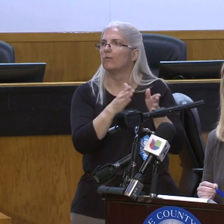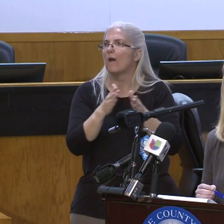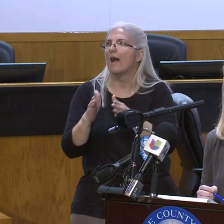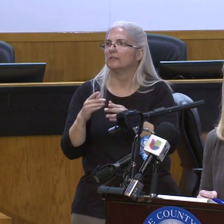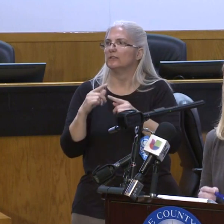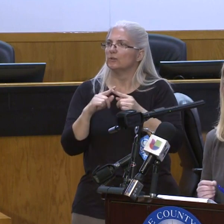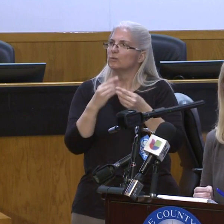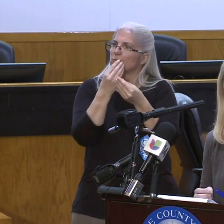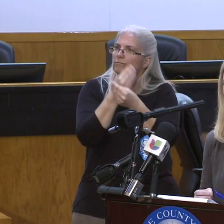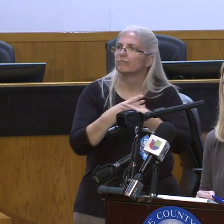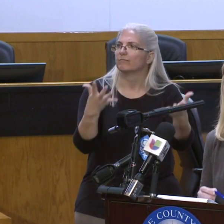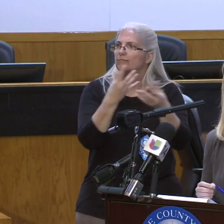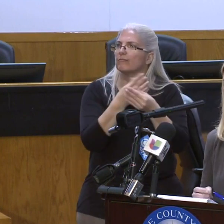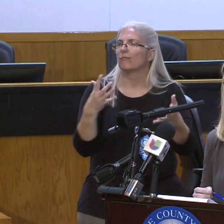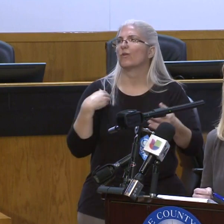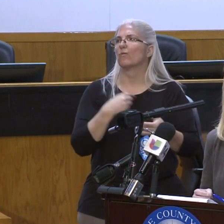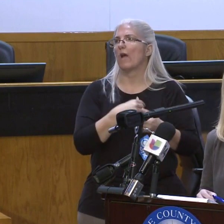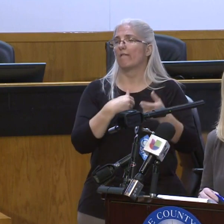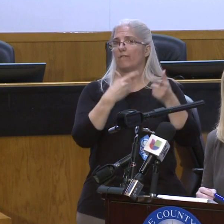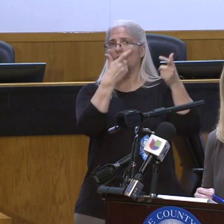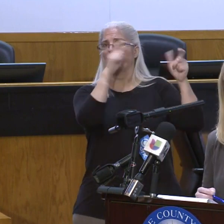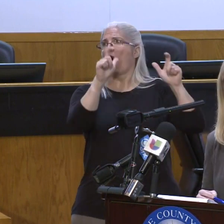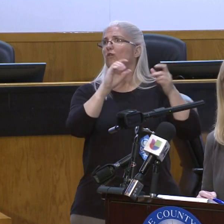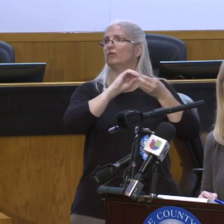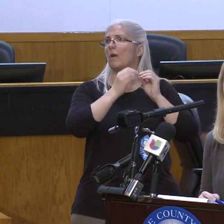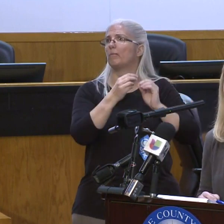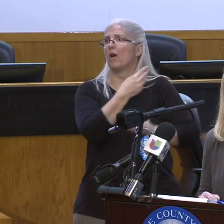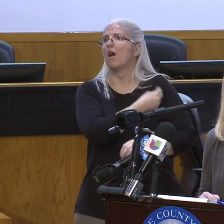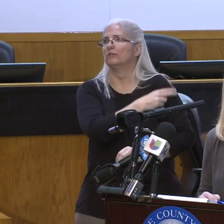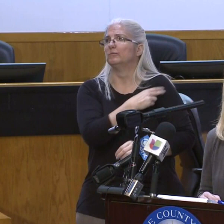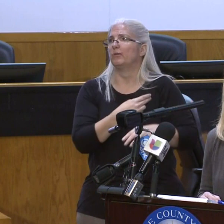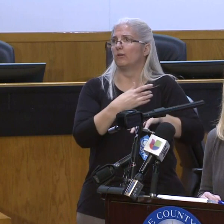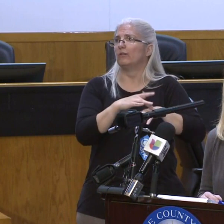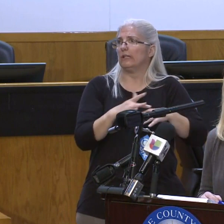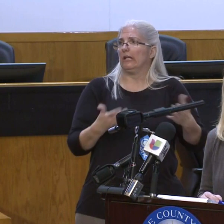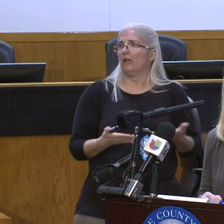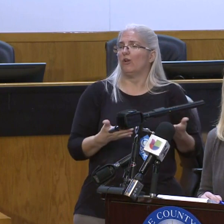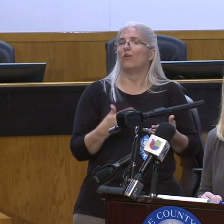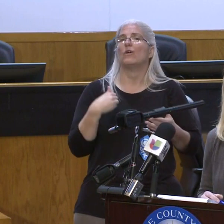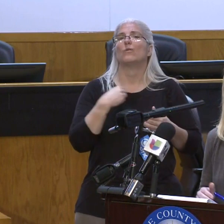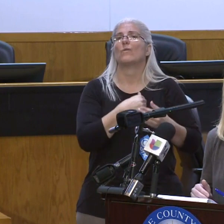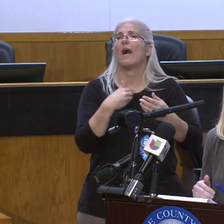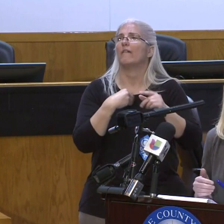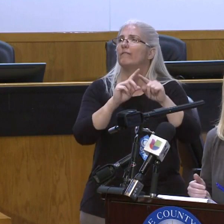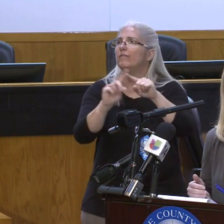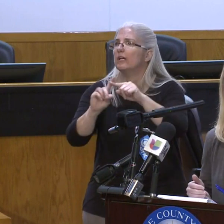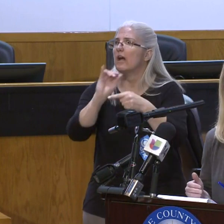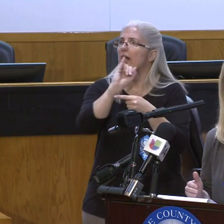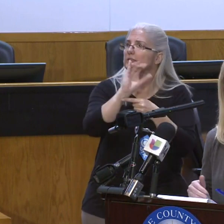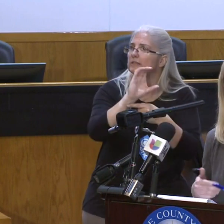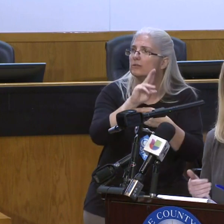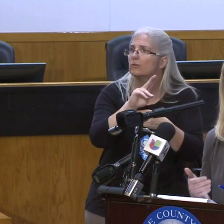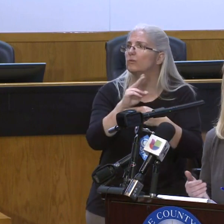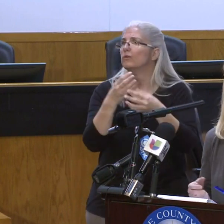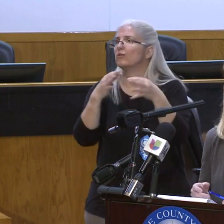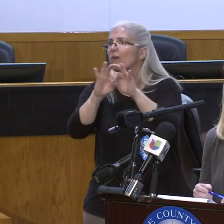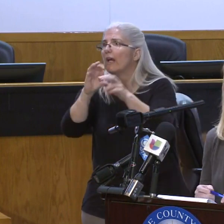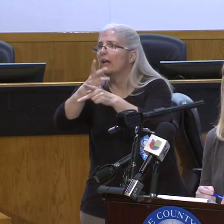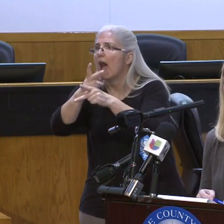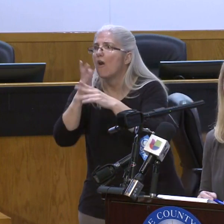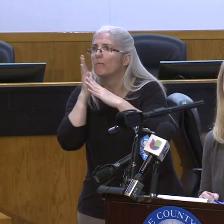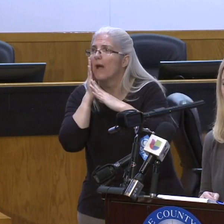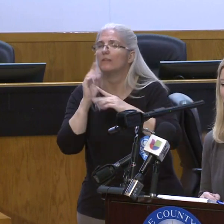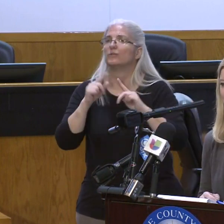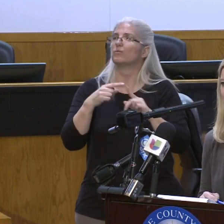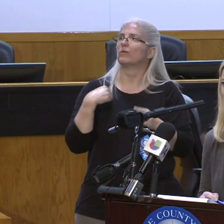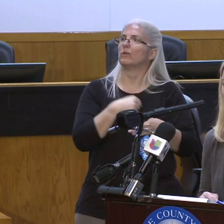large number of hospital beds, critical care beds, ventilators. So by sharing the data, in some ways I think it will